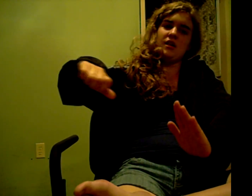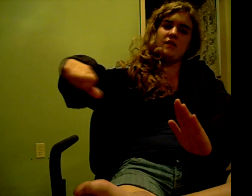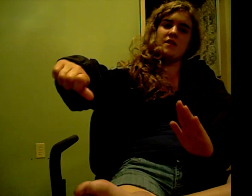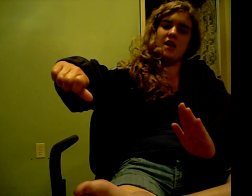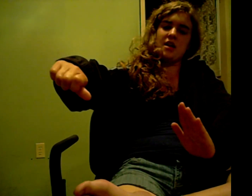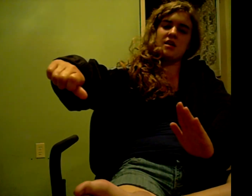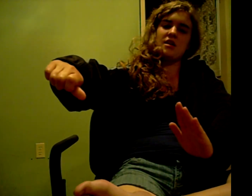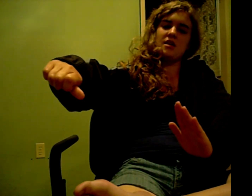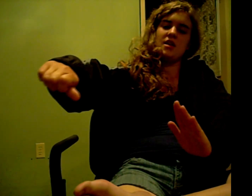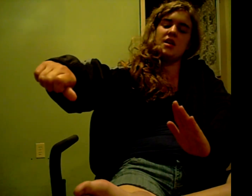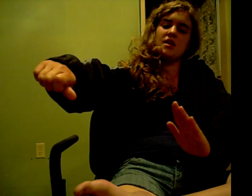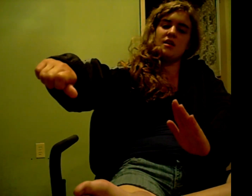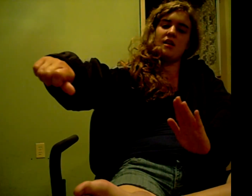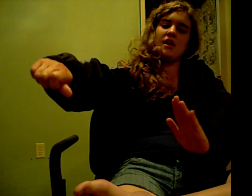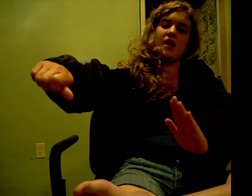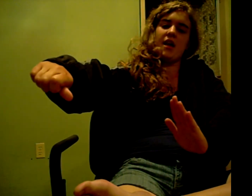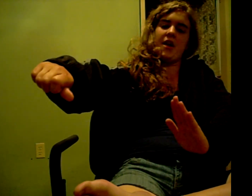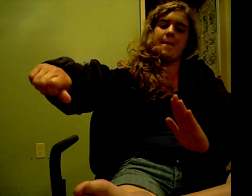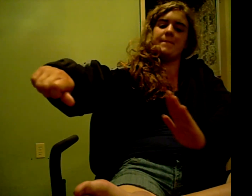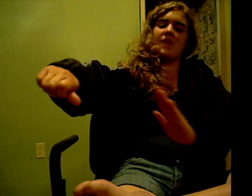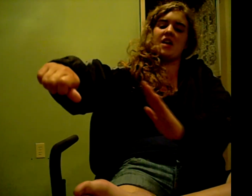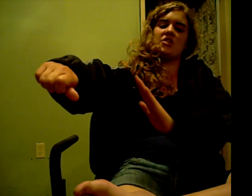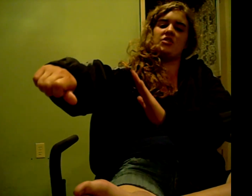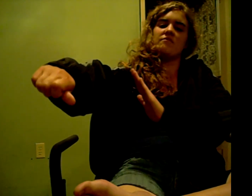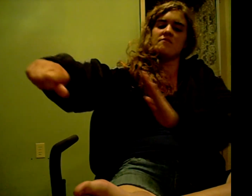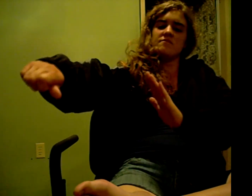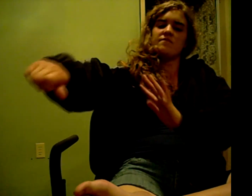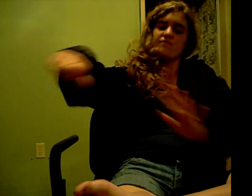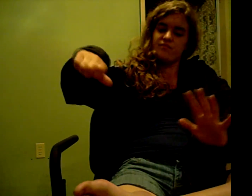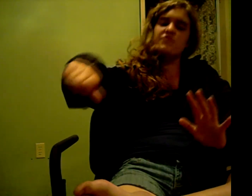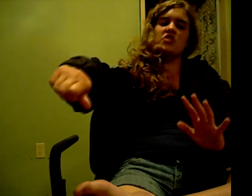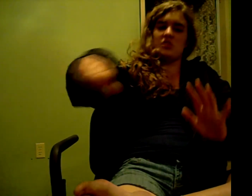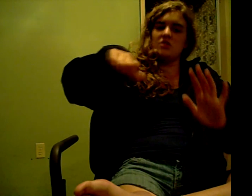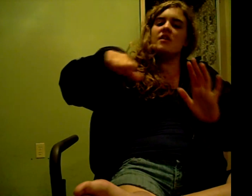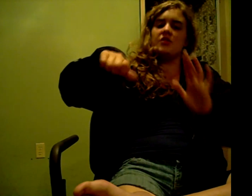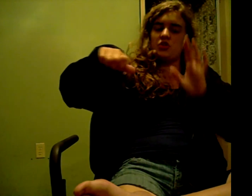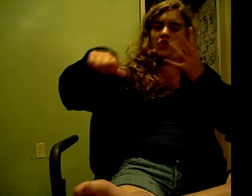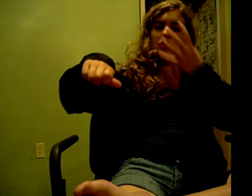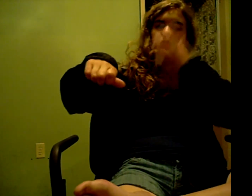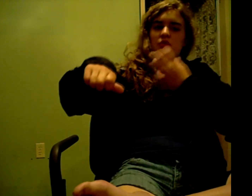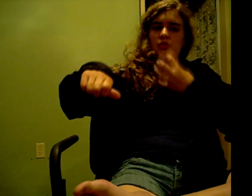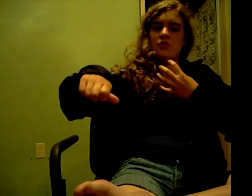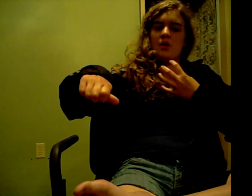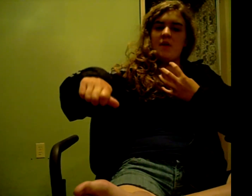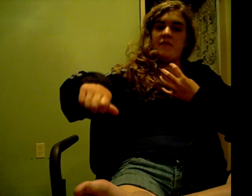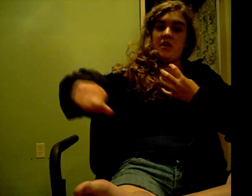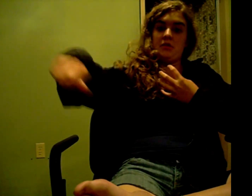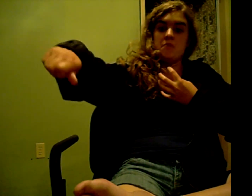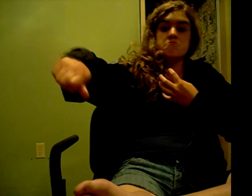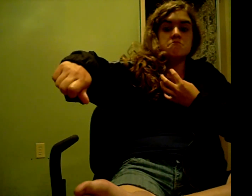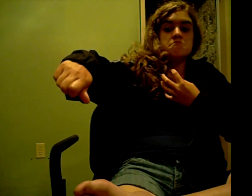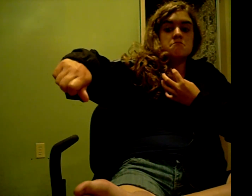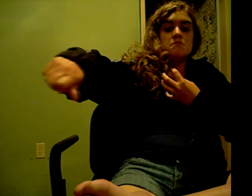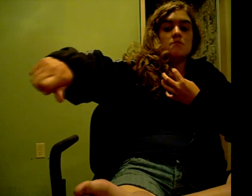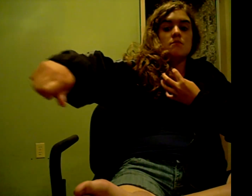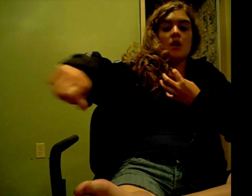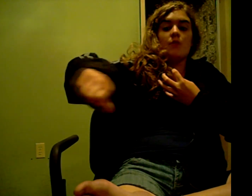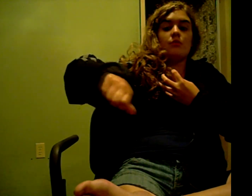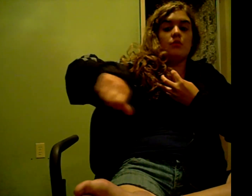Like, and I'm like, just determined look on my face like, I will do